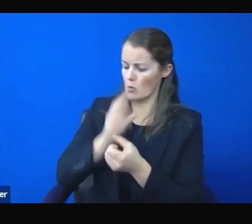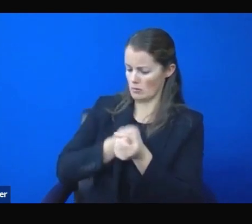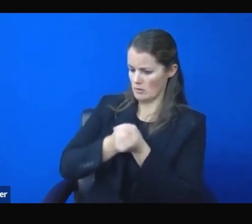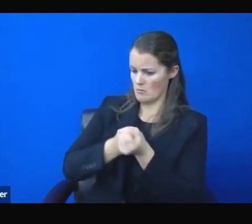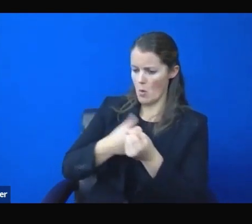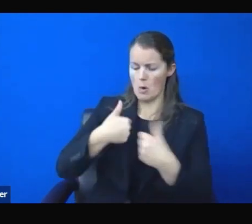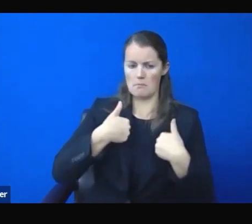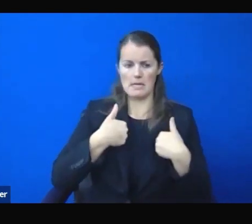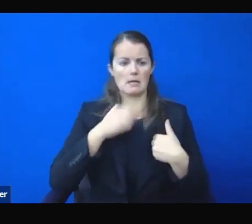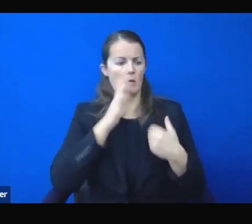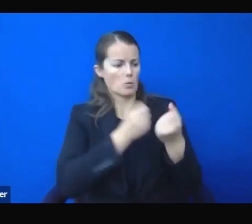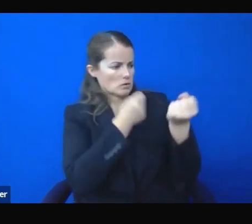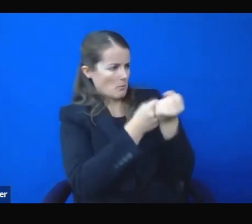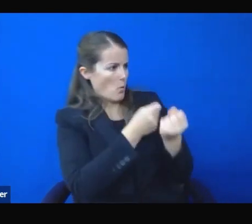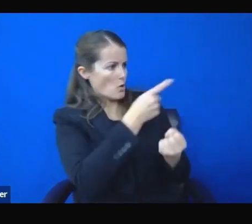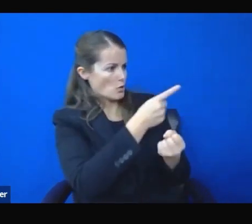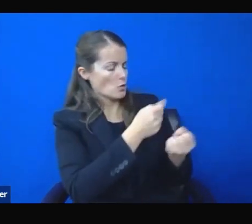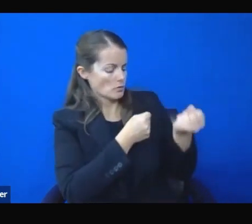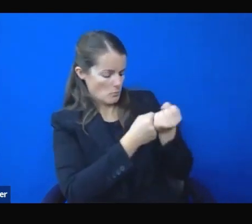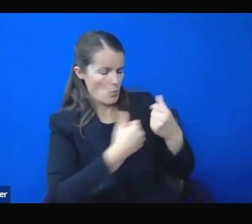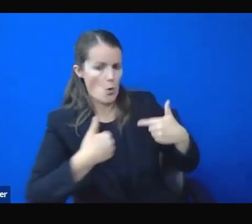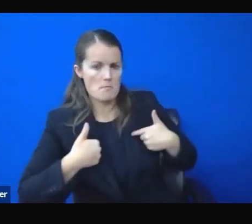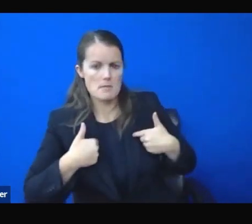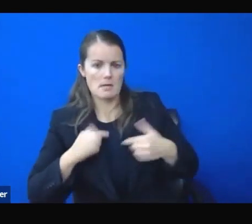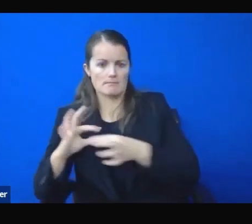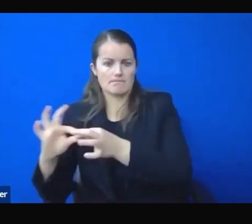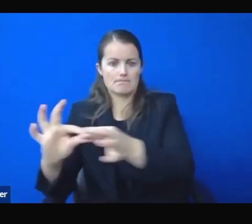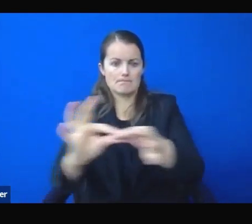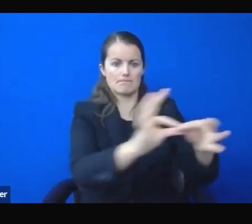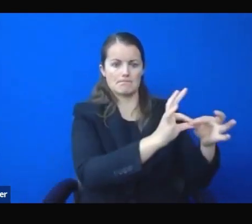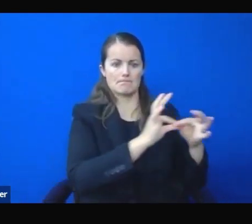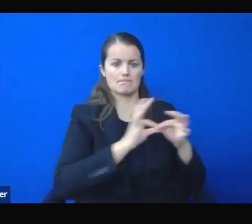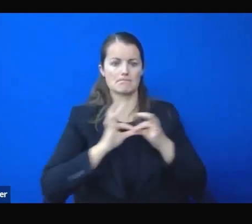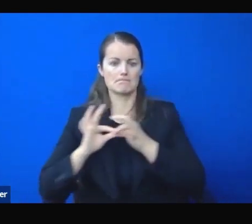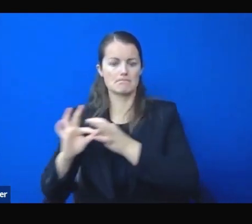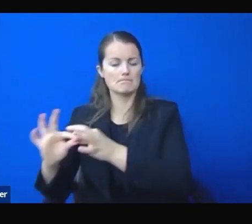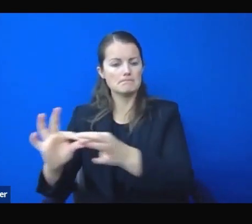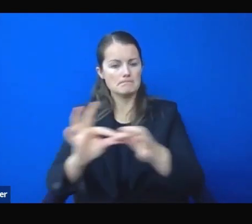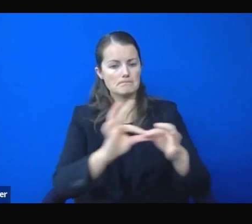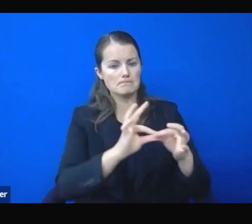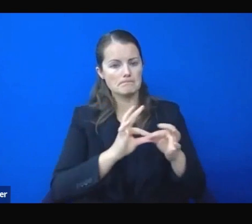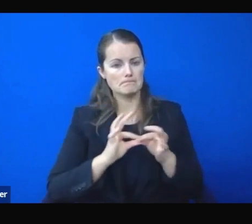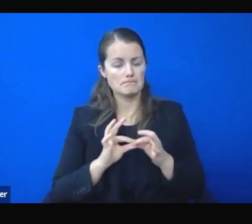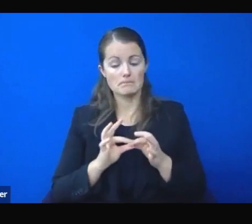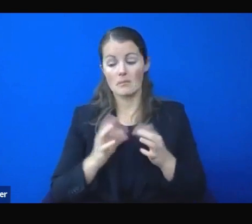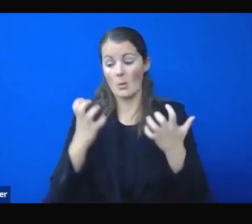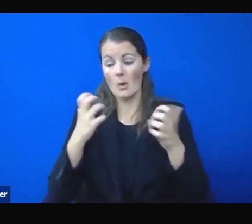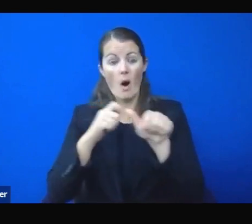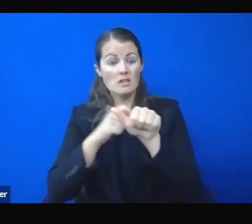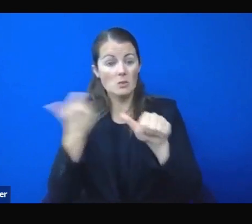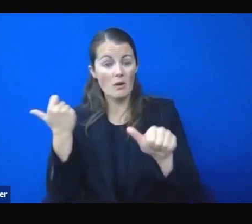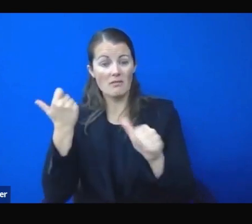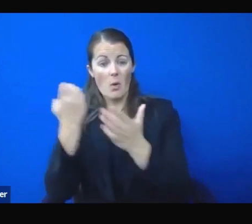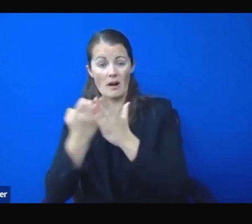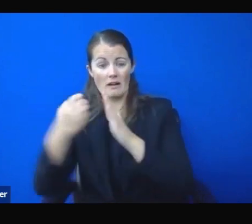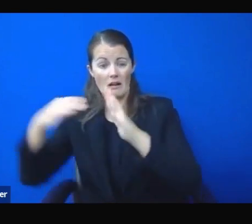We are all we have at this moment. If we want to avoid another Great Depression, avoid preventable deaths, and stop the